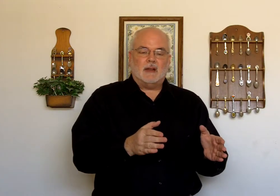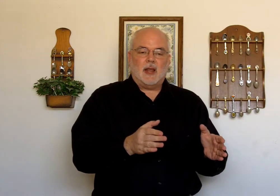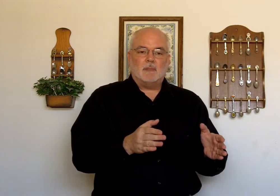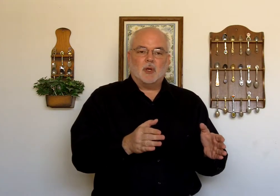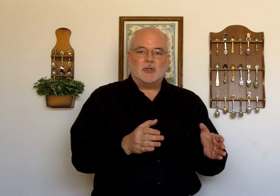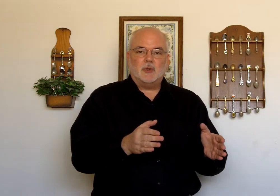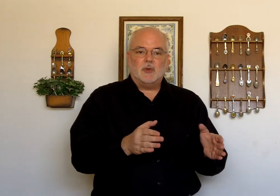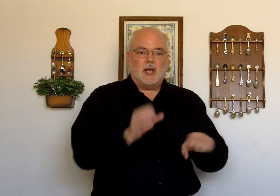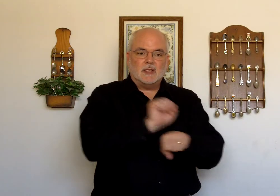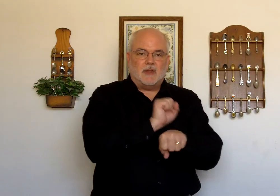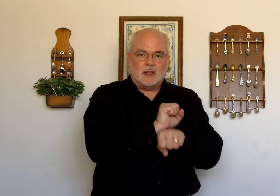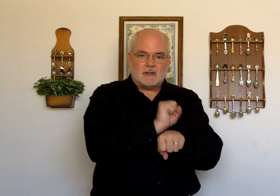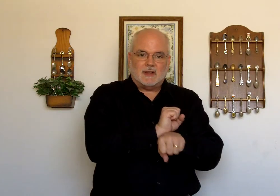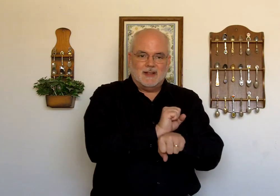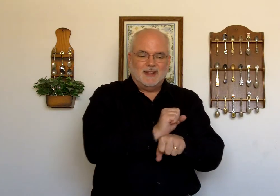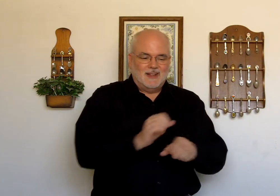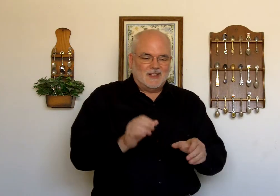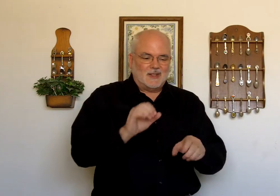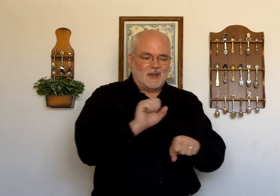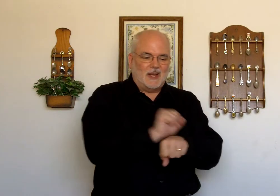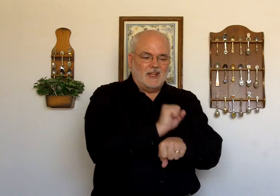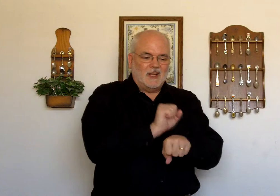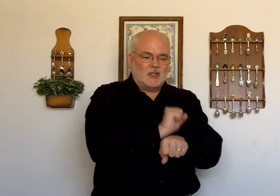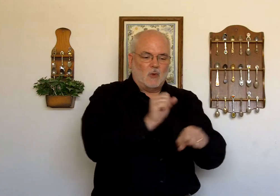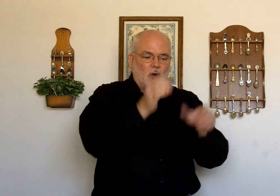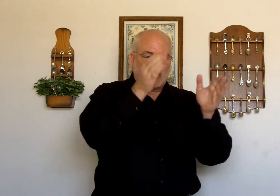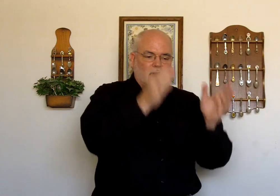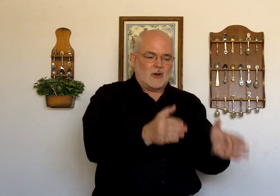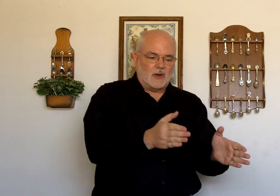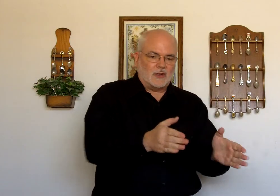a person who does this. Okay? So work-ers.